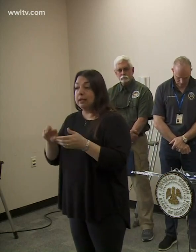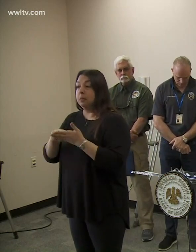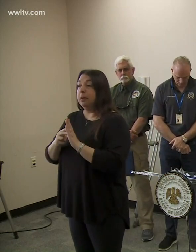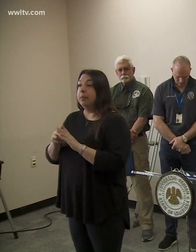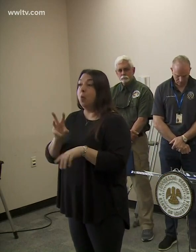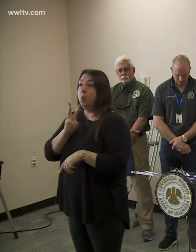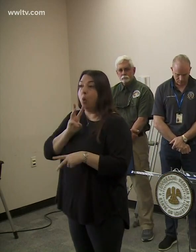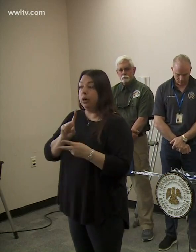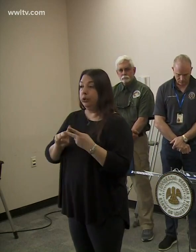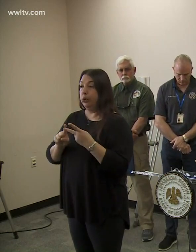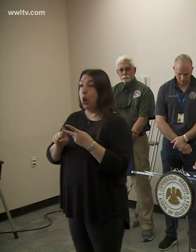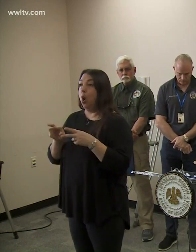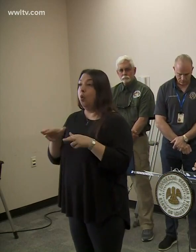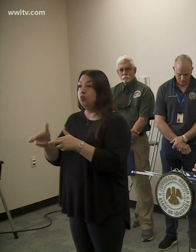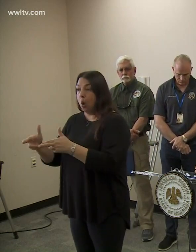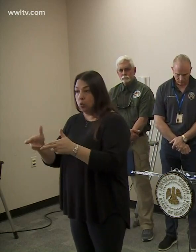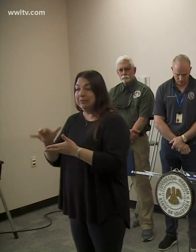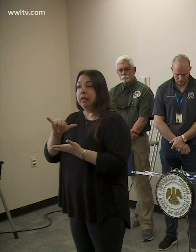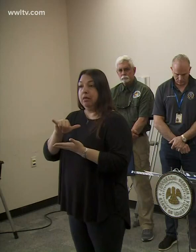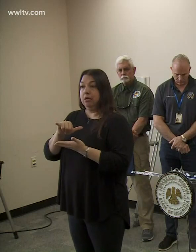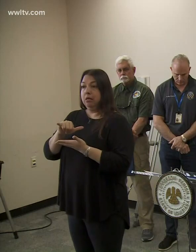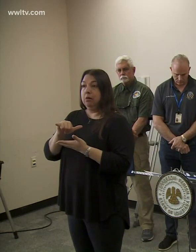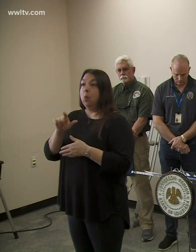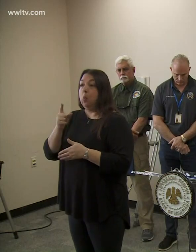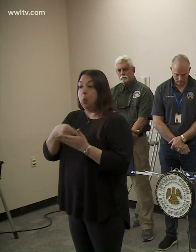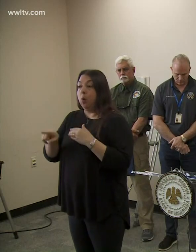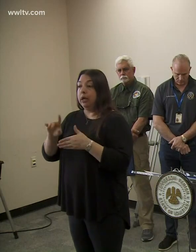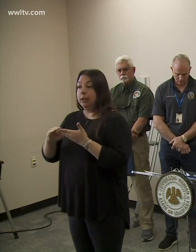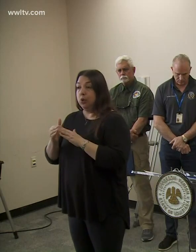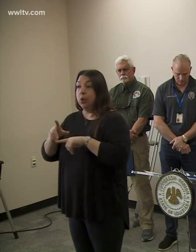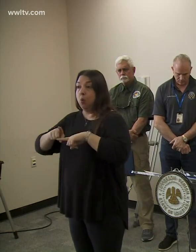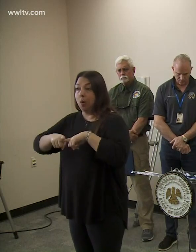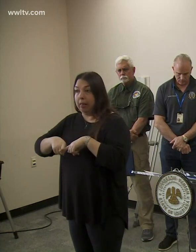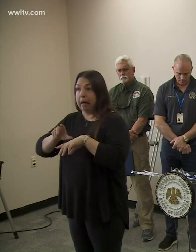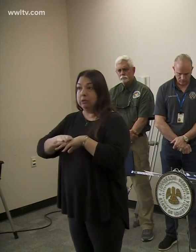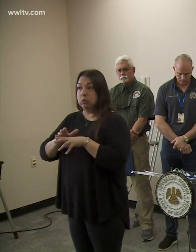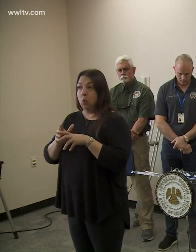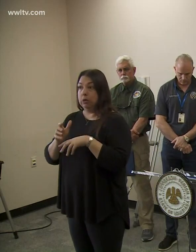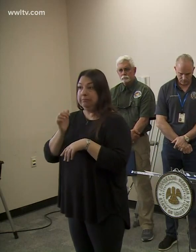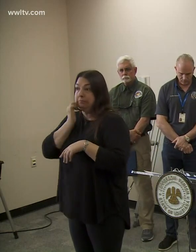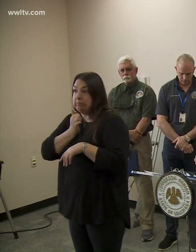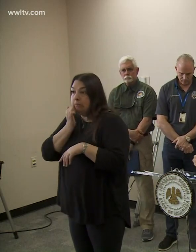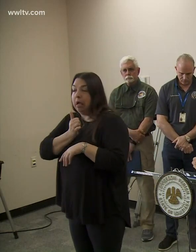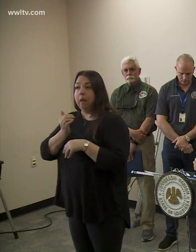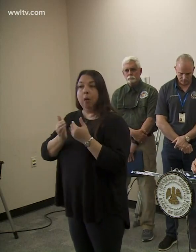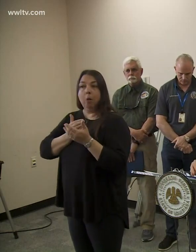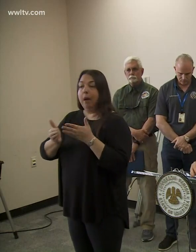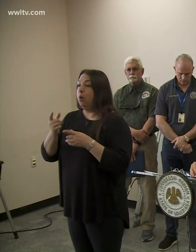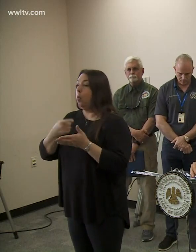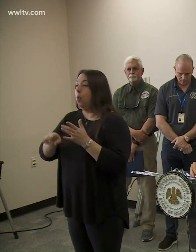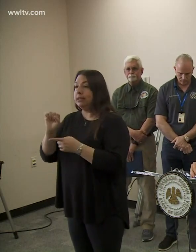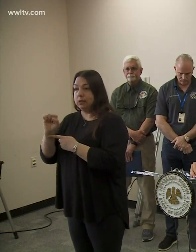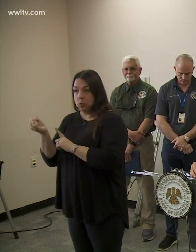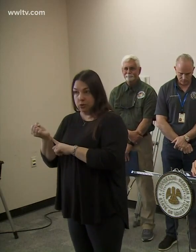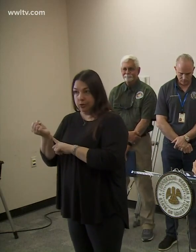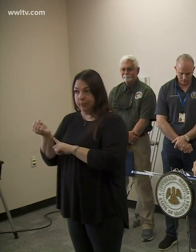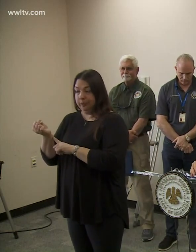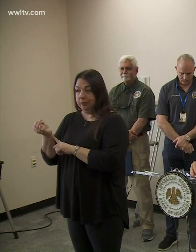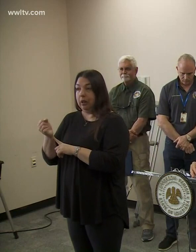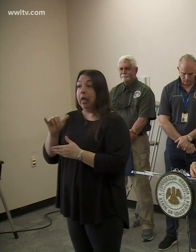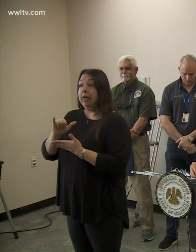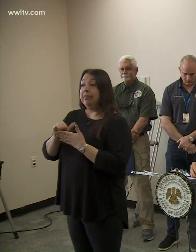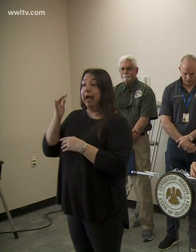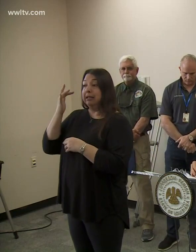department, our road department, those things of that nature that the community relies on us to provide consistently no matter what the situation. So